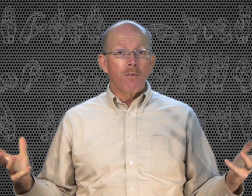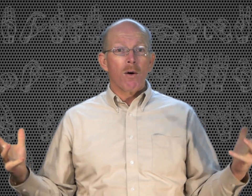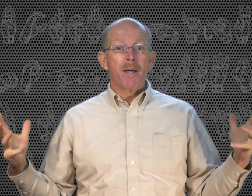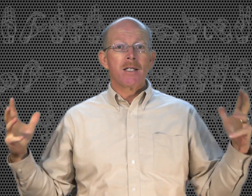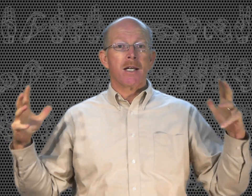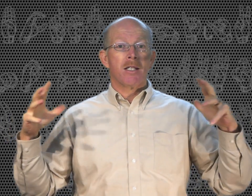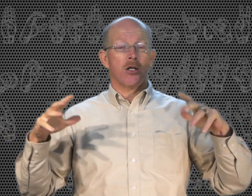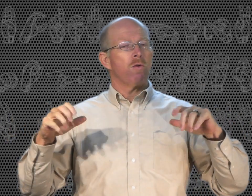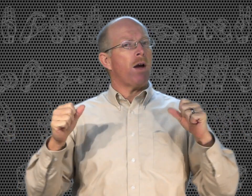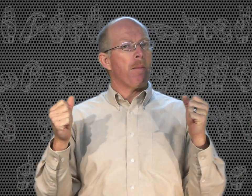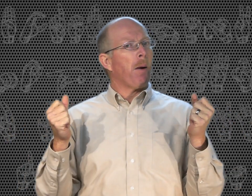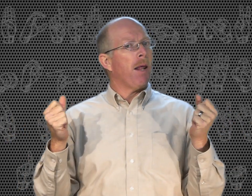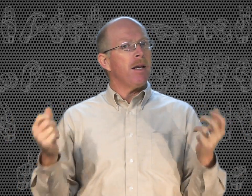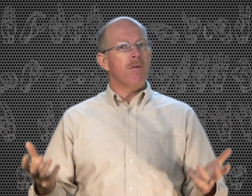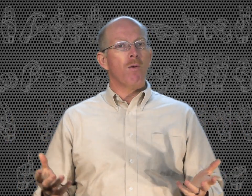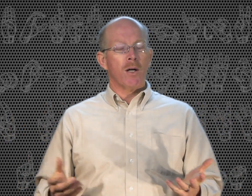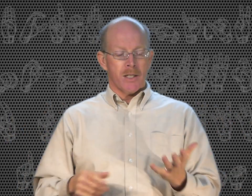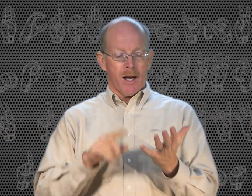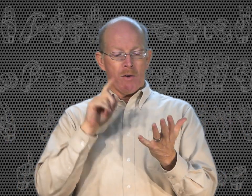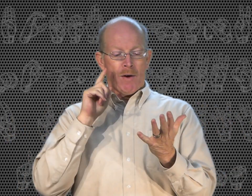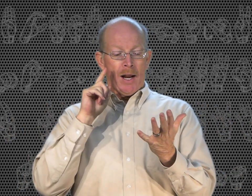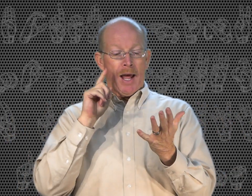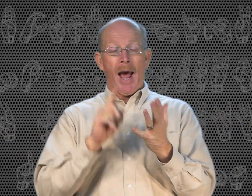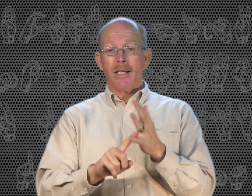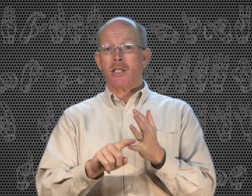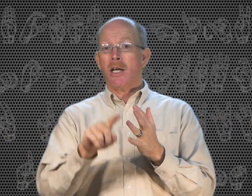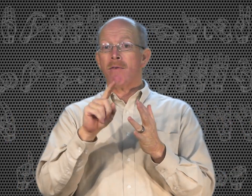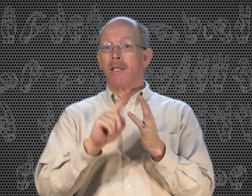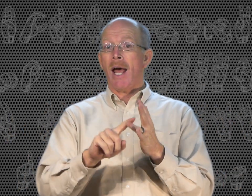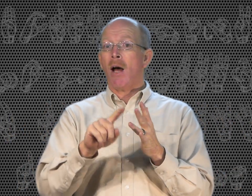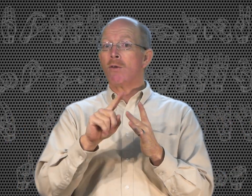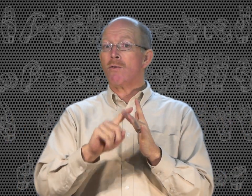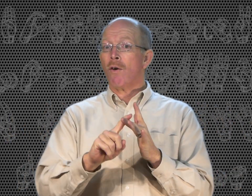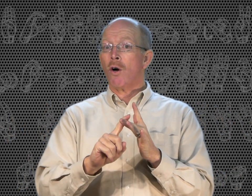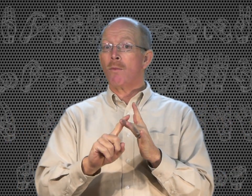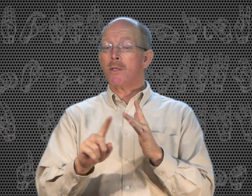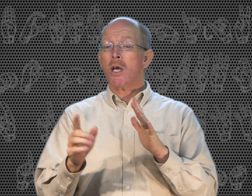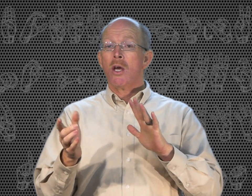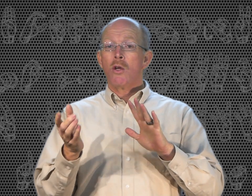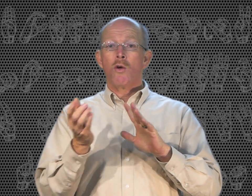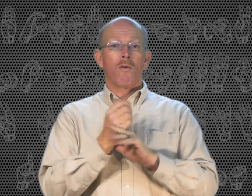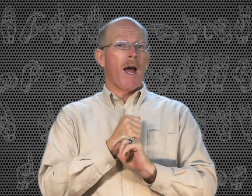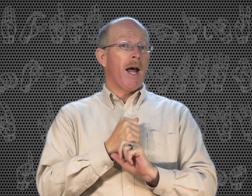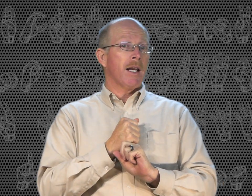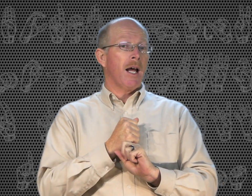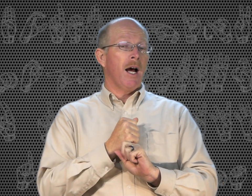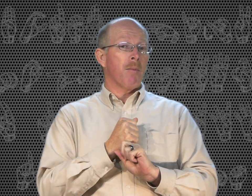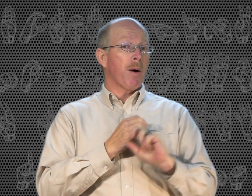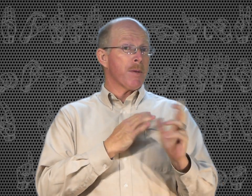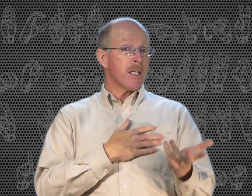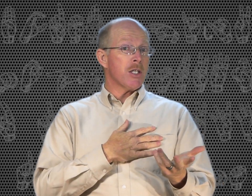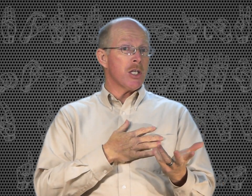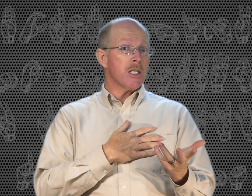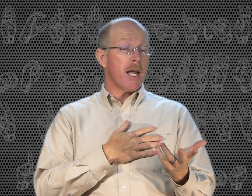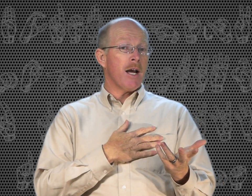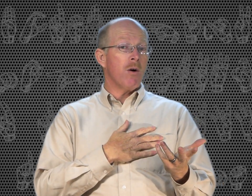forming sentences. You've got plenty of words now. You've got adjectives. Nouns. Verbs. You've got prepositions now.